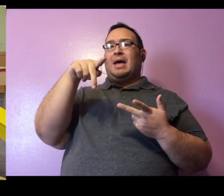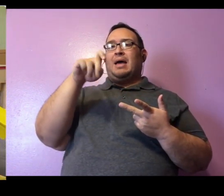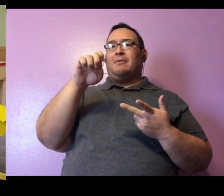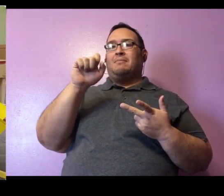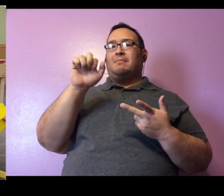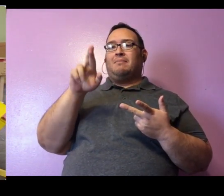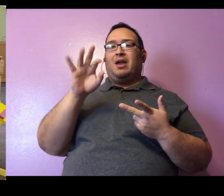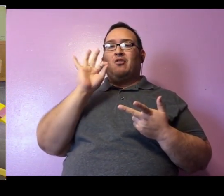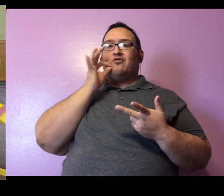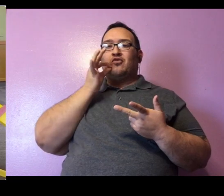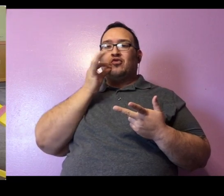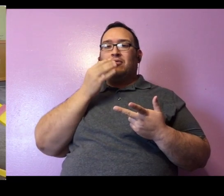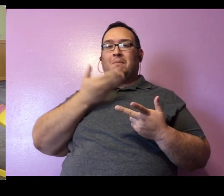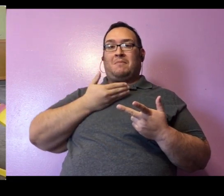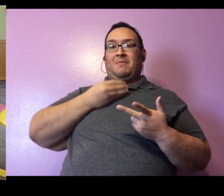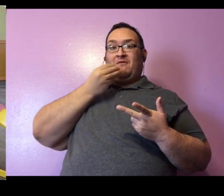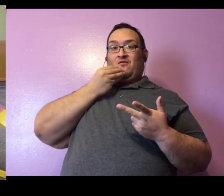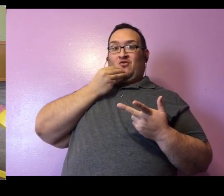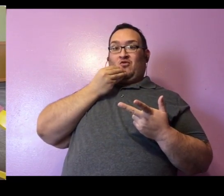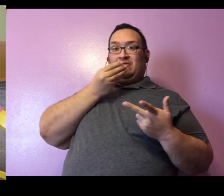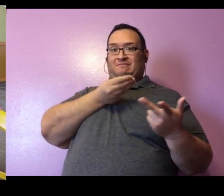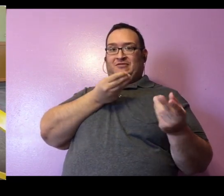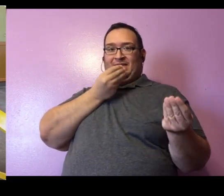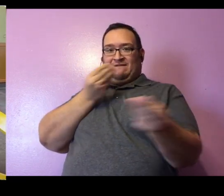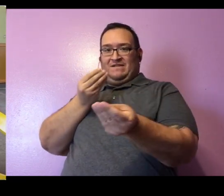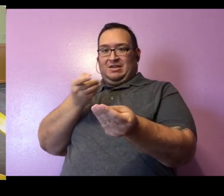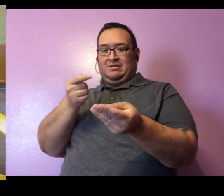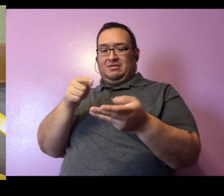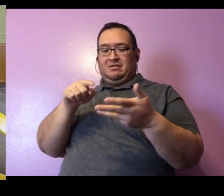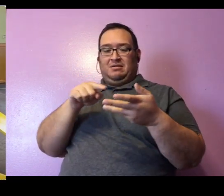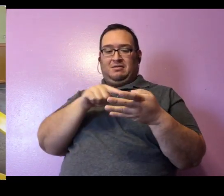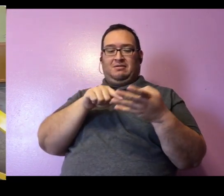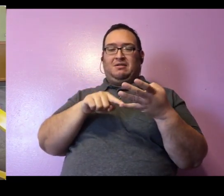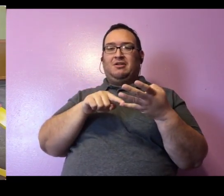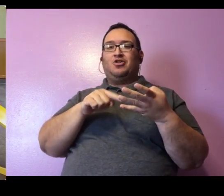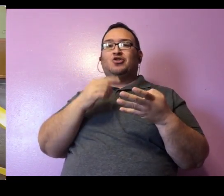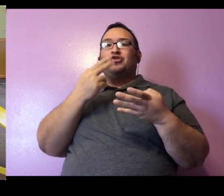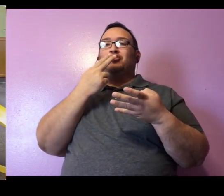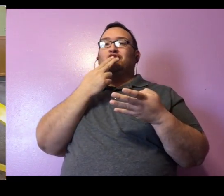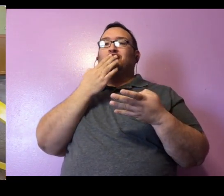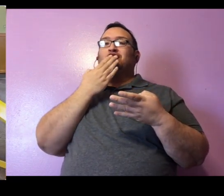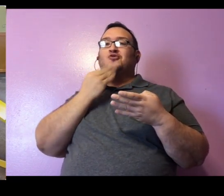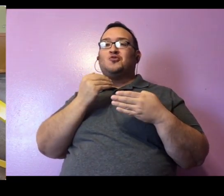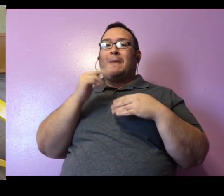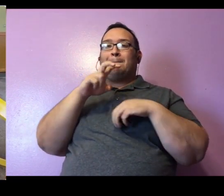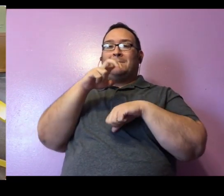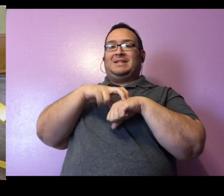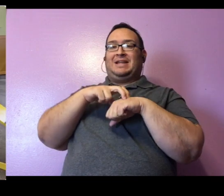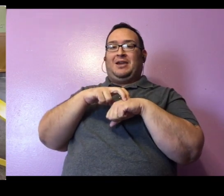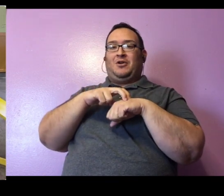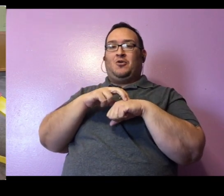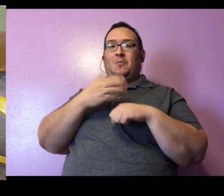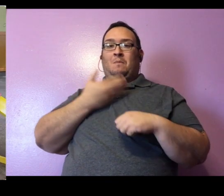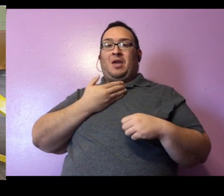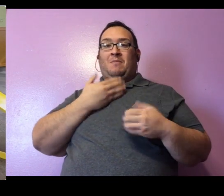flavored baby food. Let's see. Sweet potato baby food. Sweet potato baby food is a big favorite.